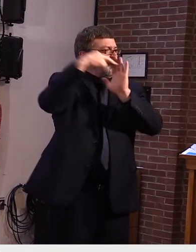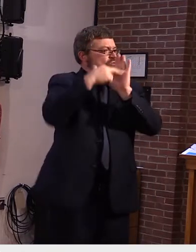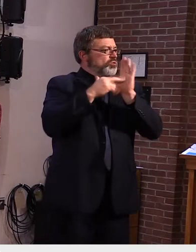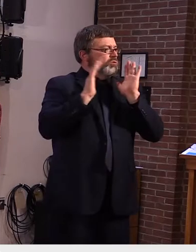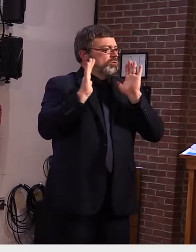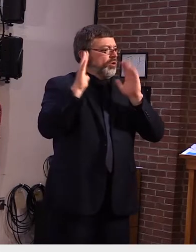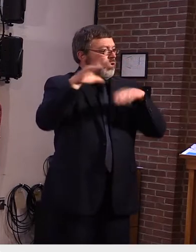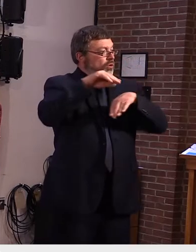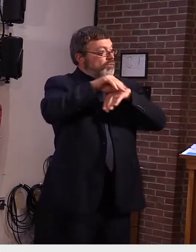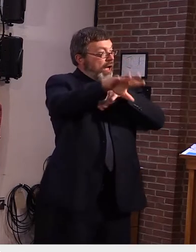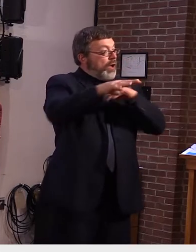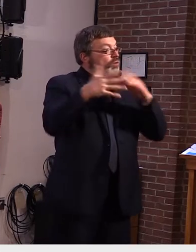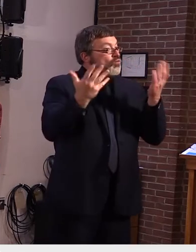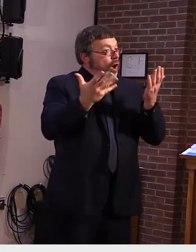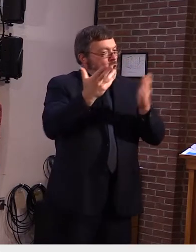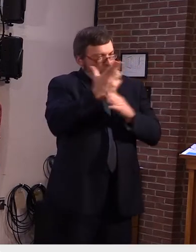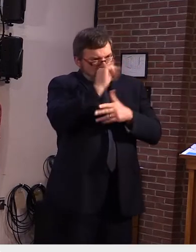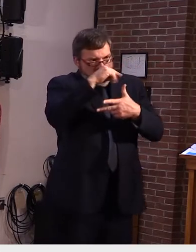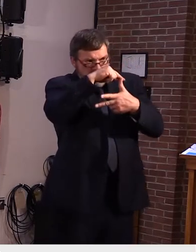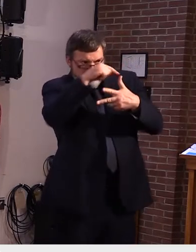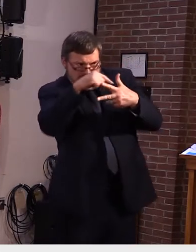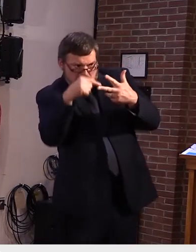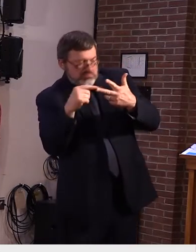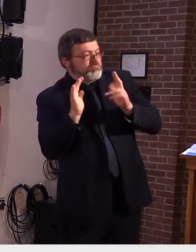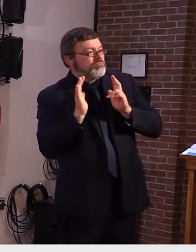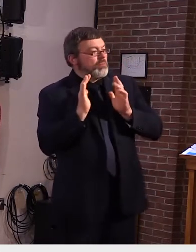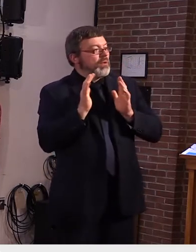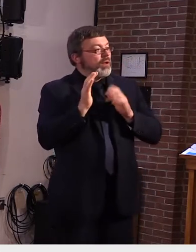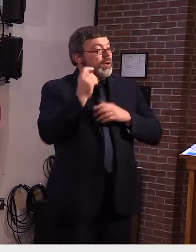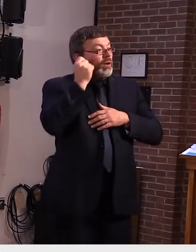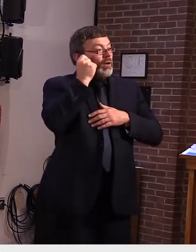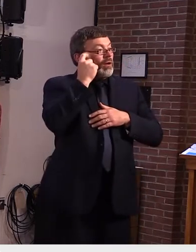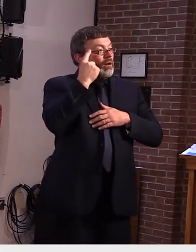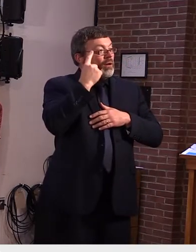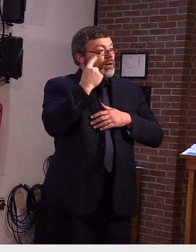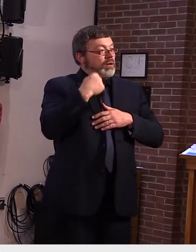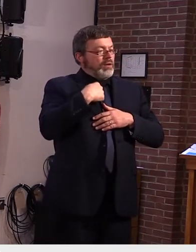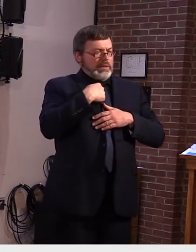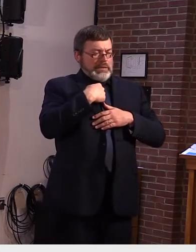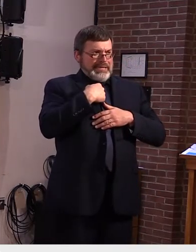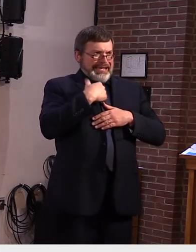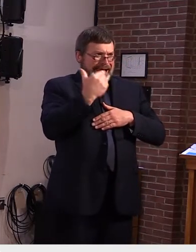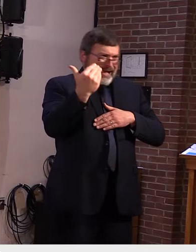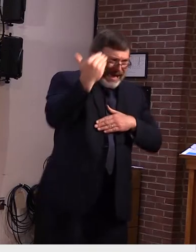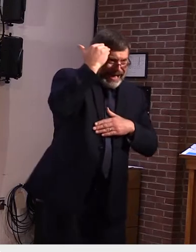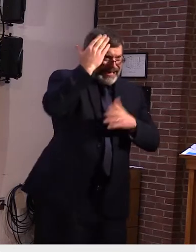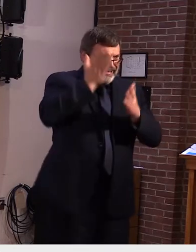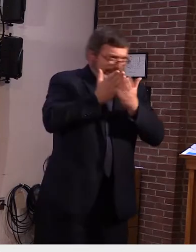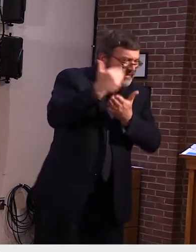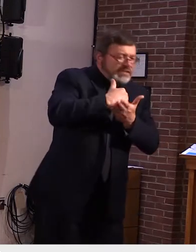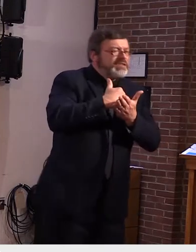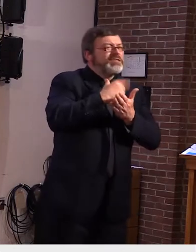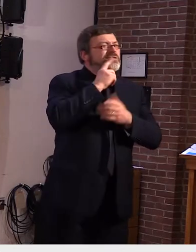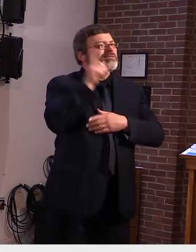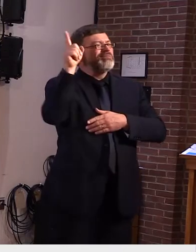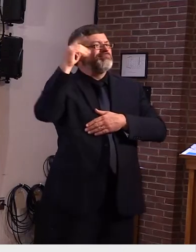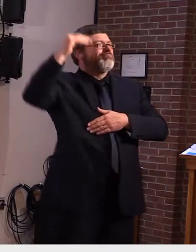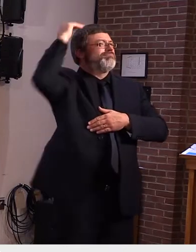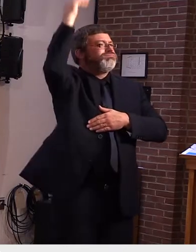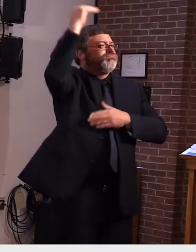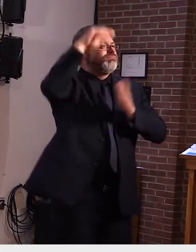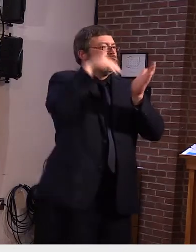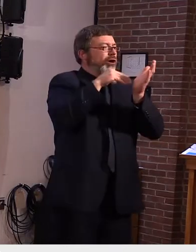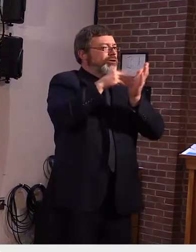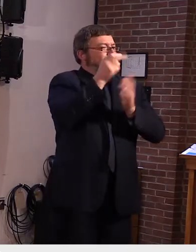use um dr levine could explain this better um and so we are actively revising our